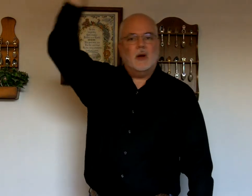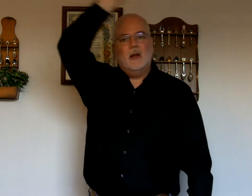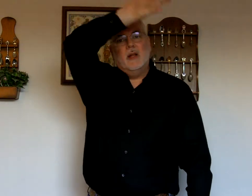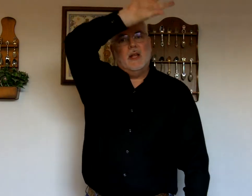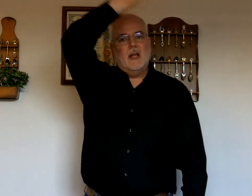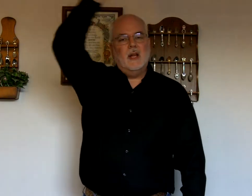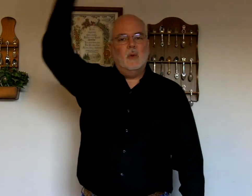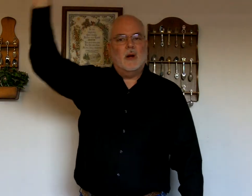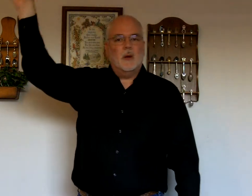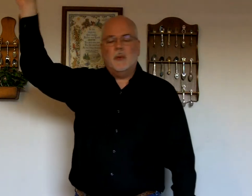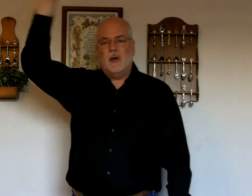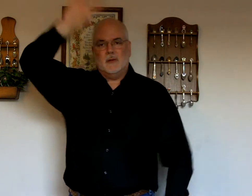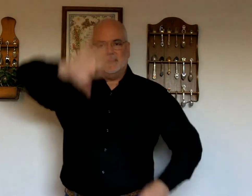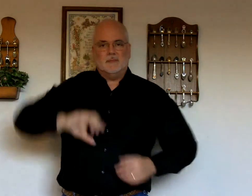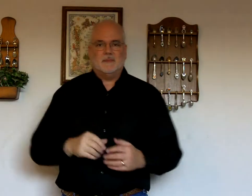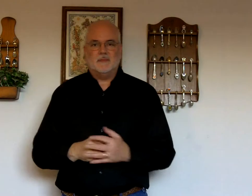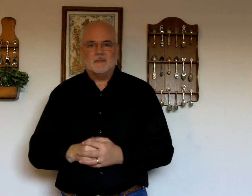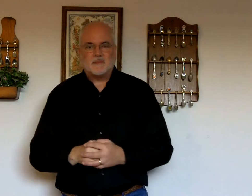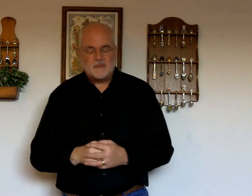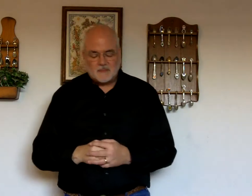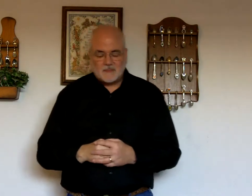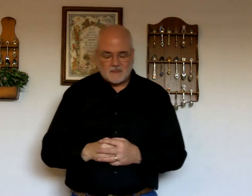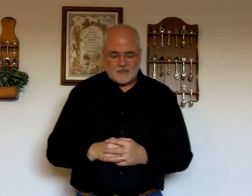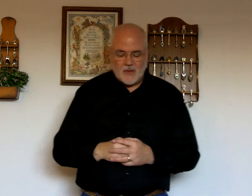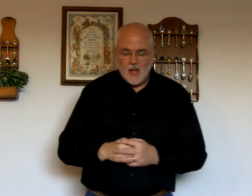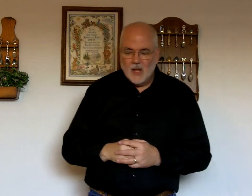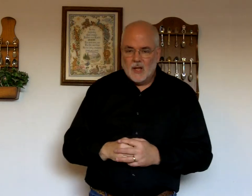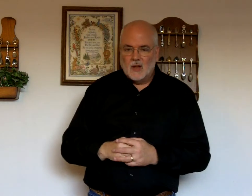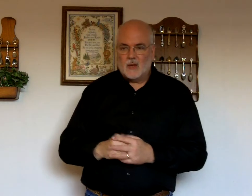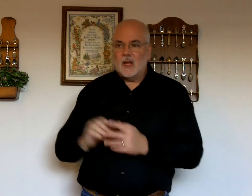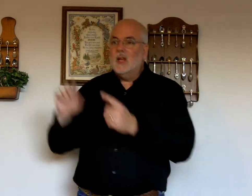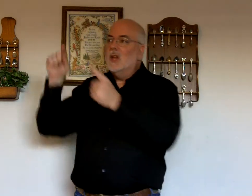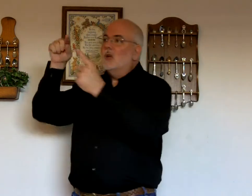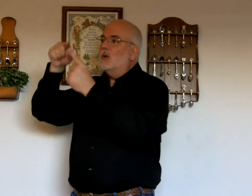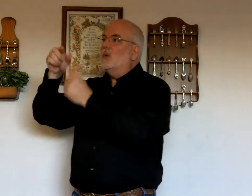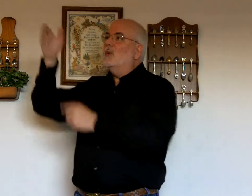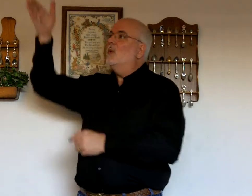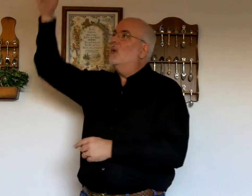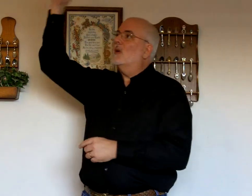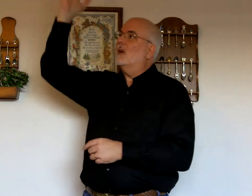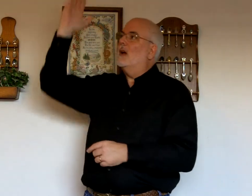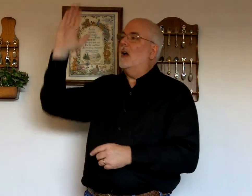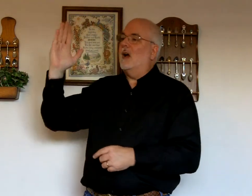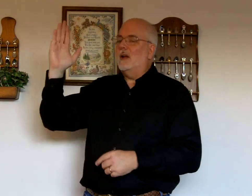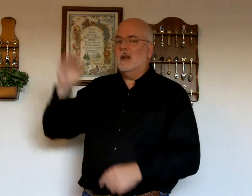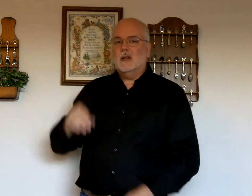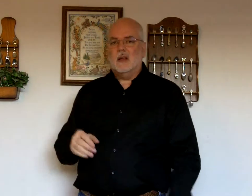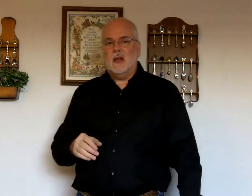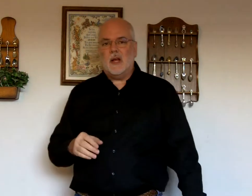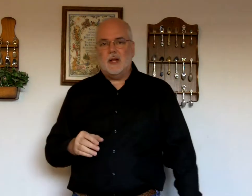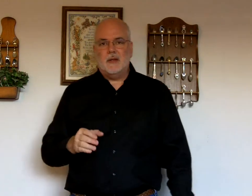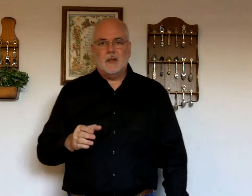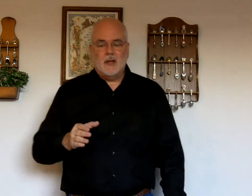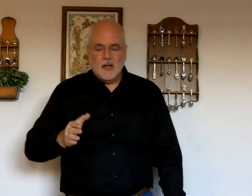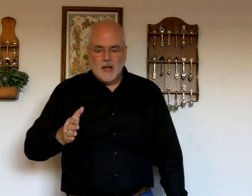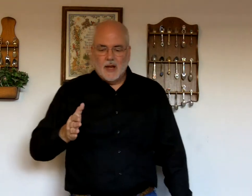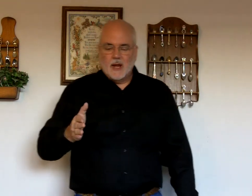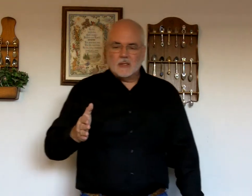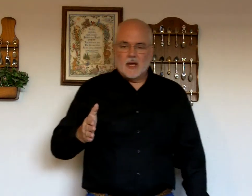anywhere up here okay to God God is like